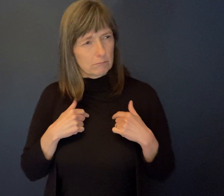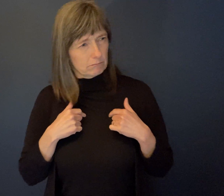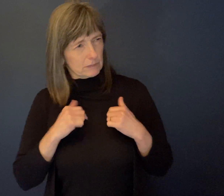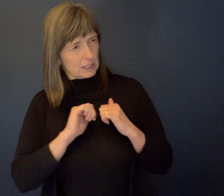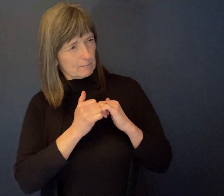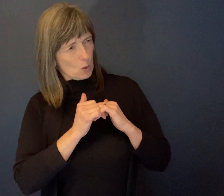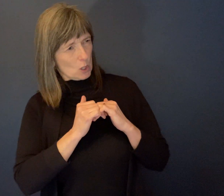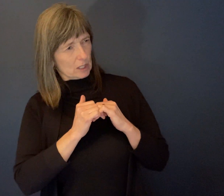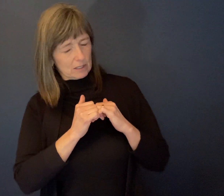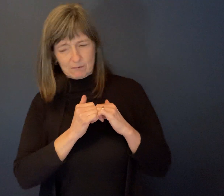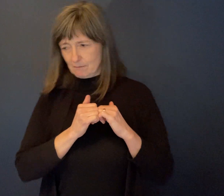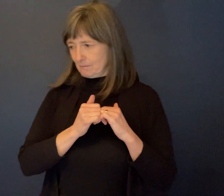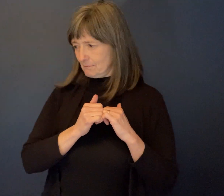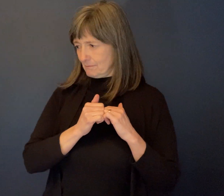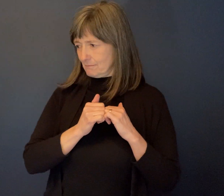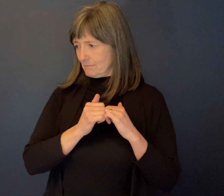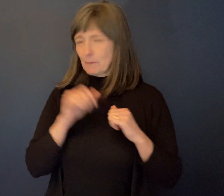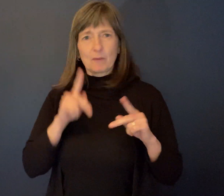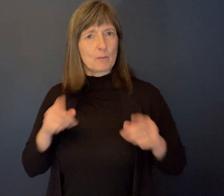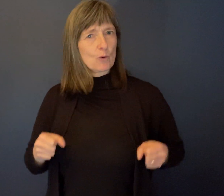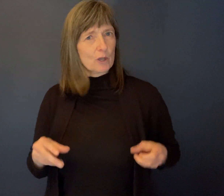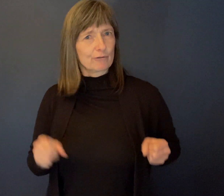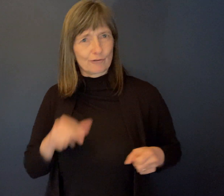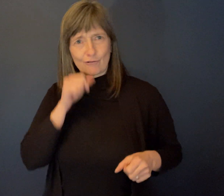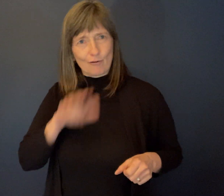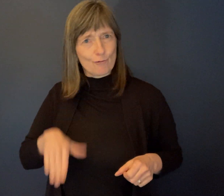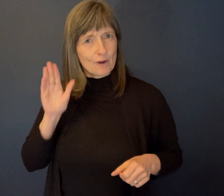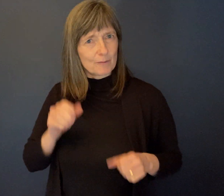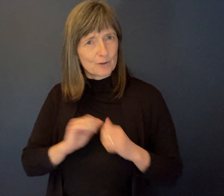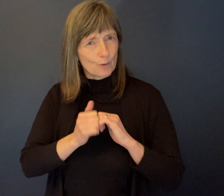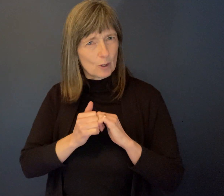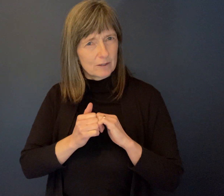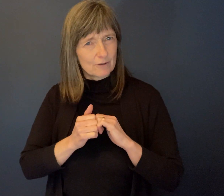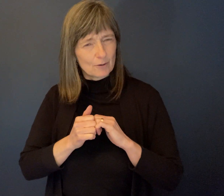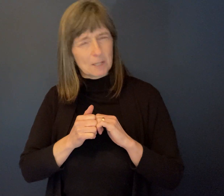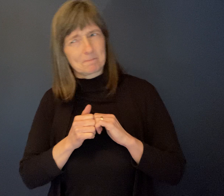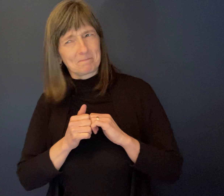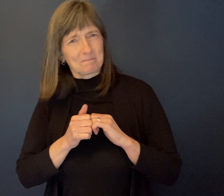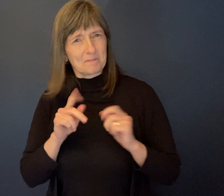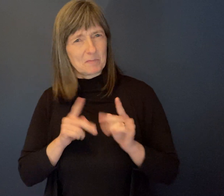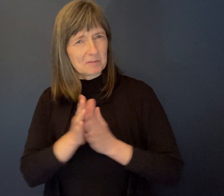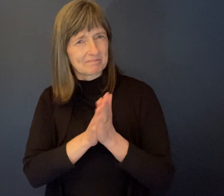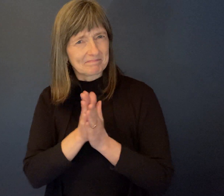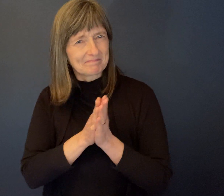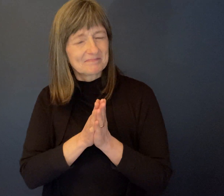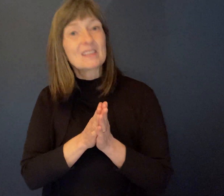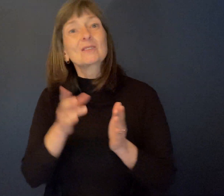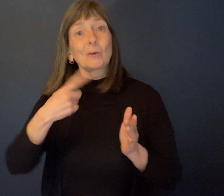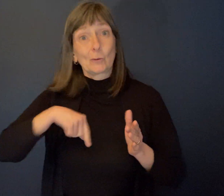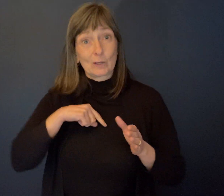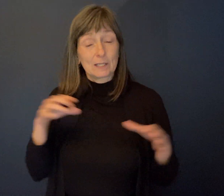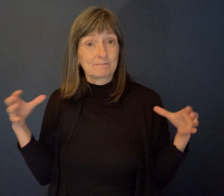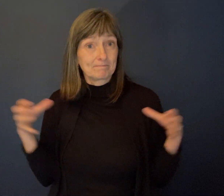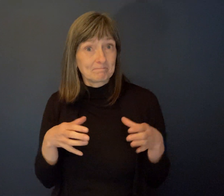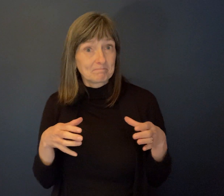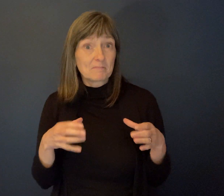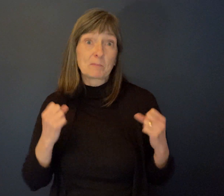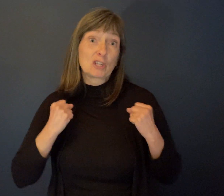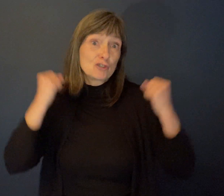because we didn't grow up playing sports. So we, um, we would gather at a gymnasium in the center